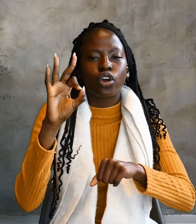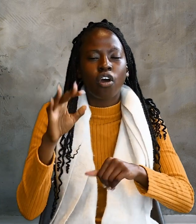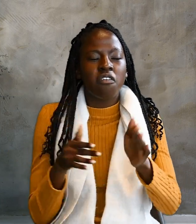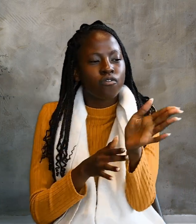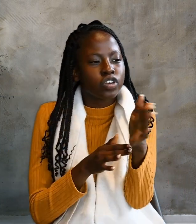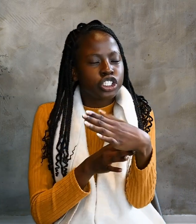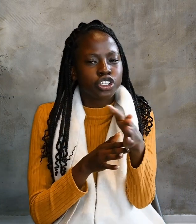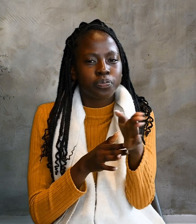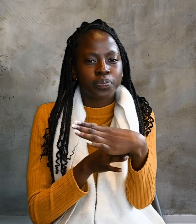of Fish